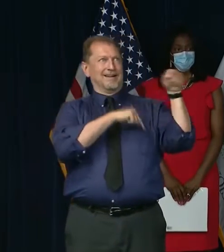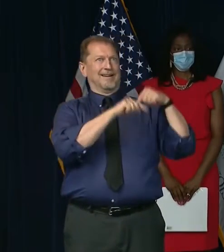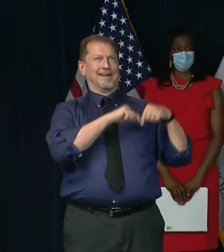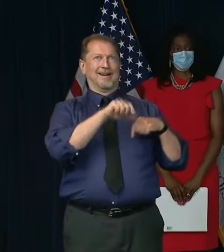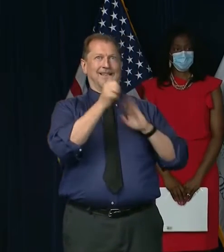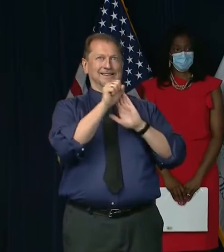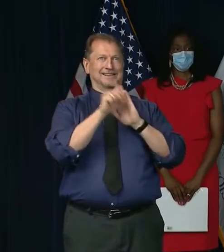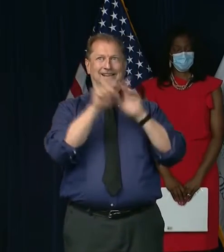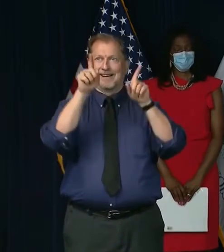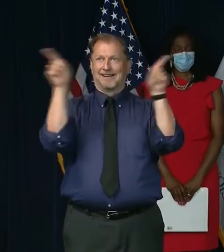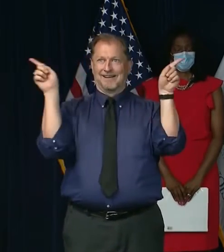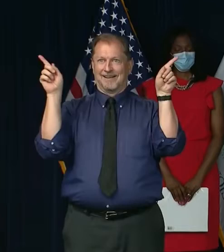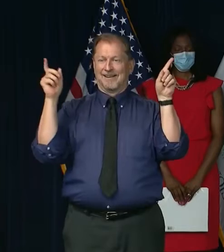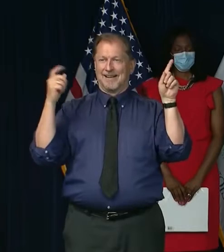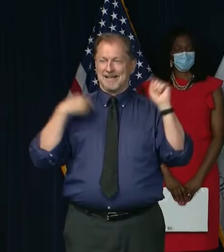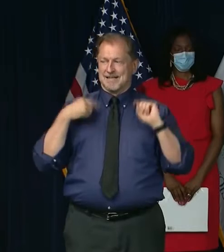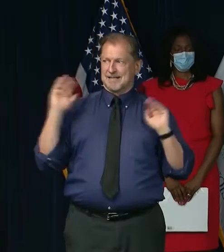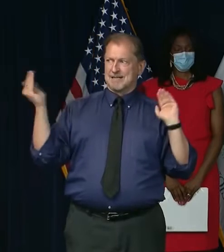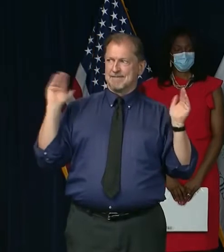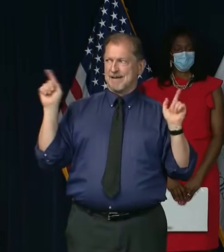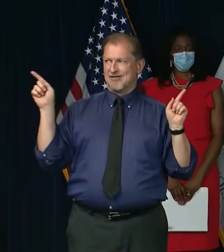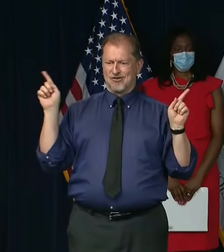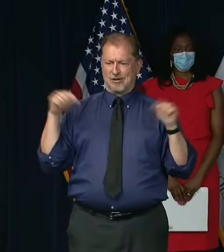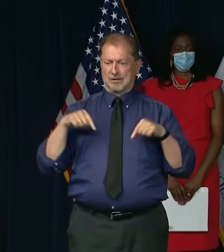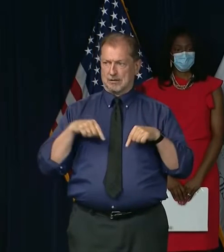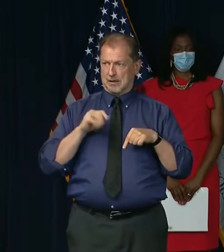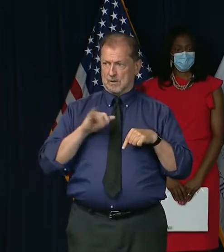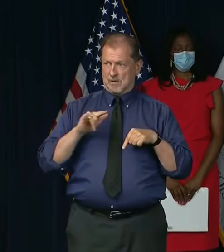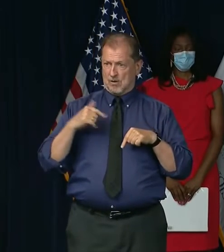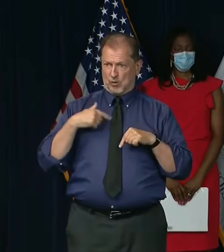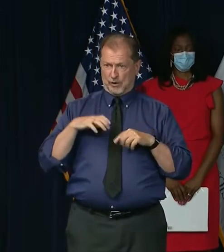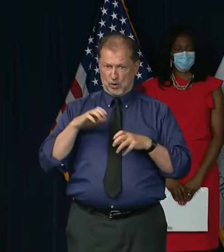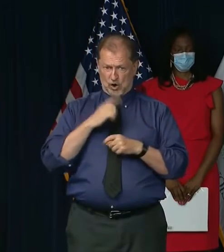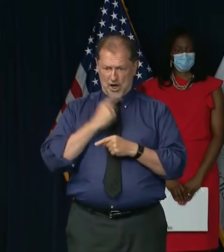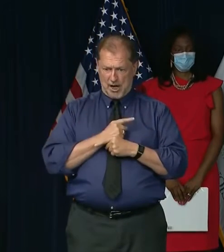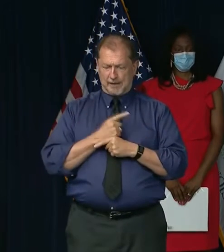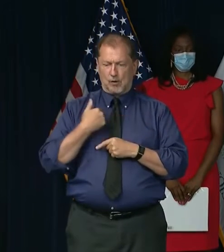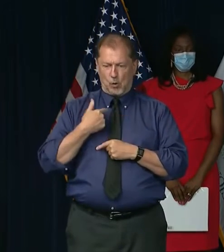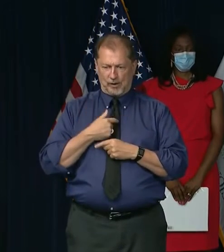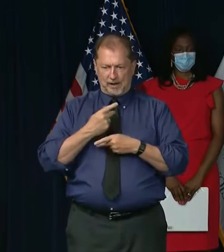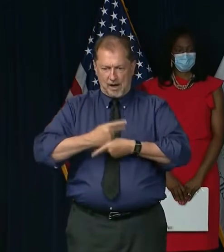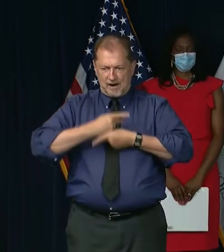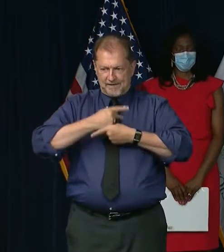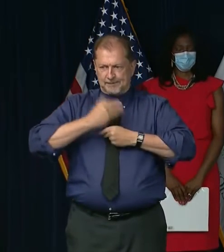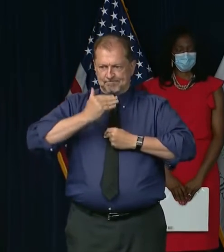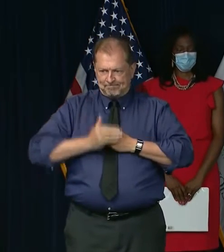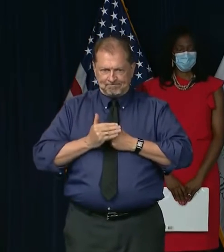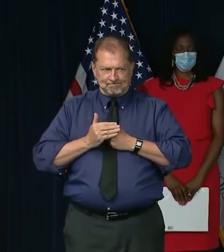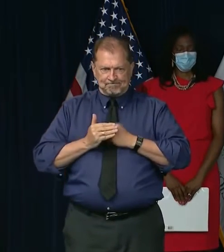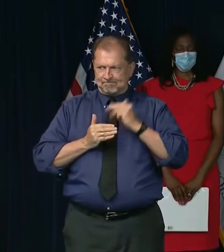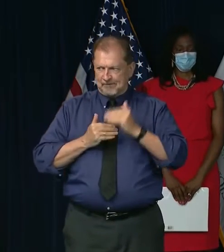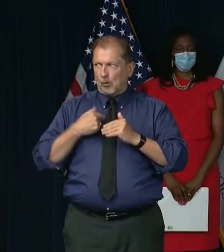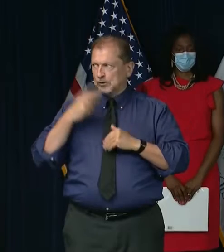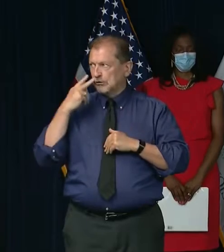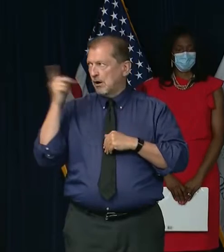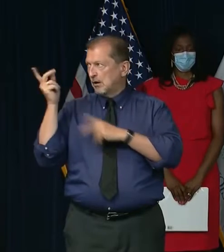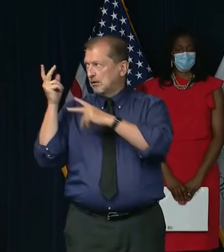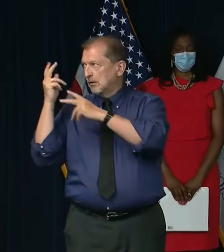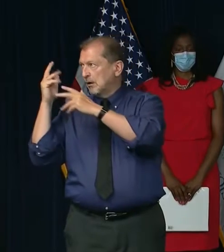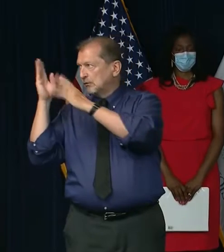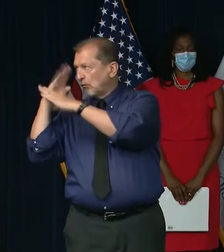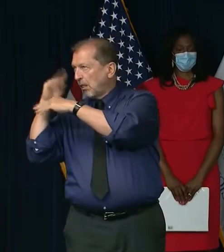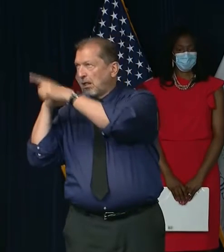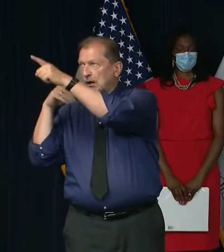know, are we doing it right? Are we handling this right? Are we measured in our reopening? And I think we are